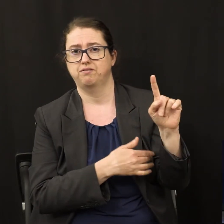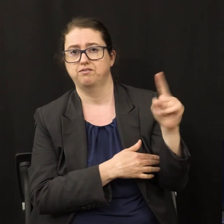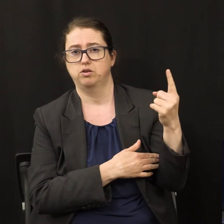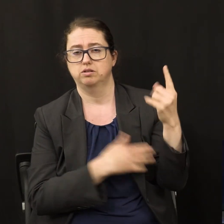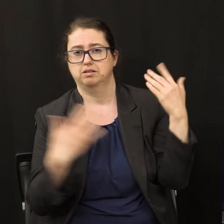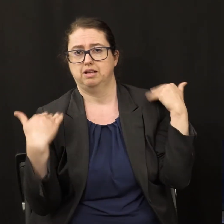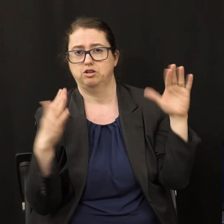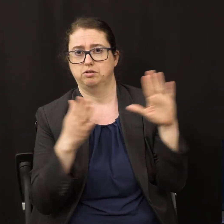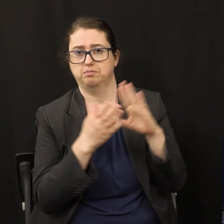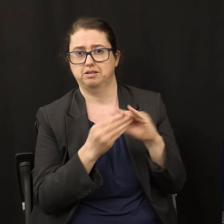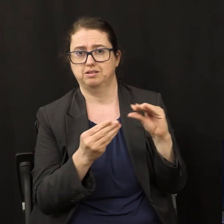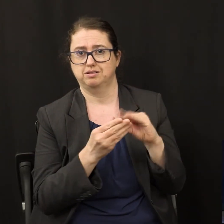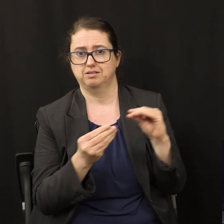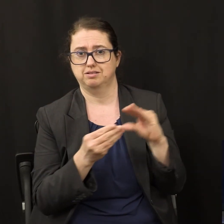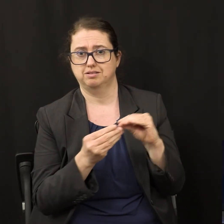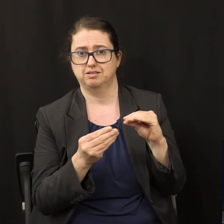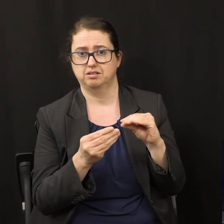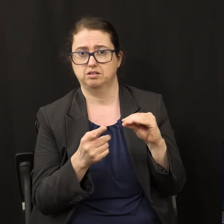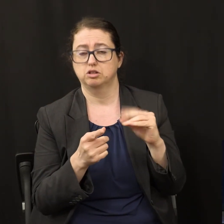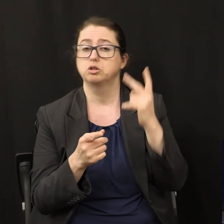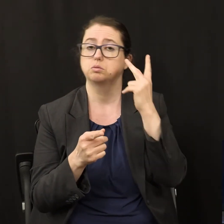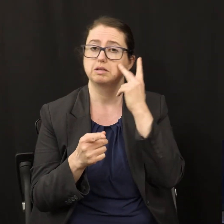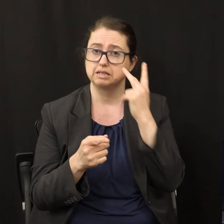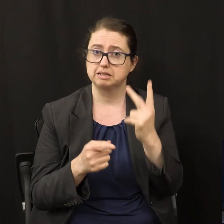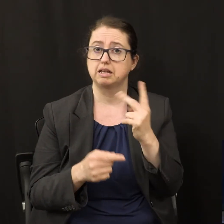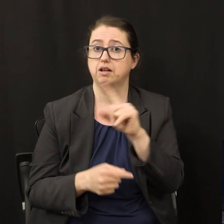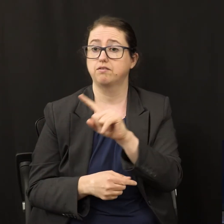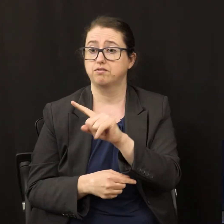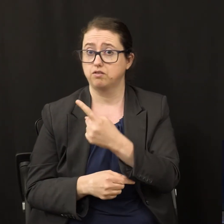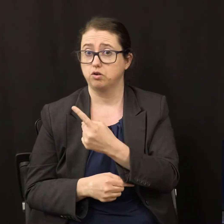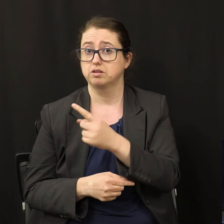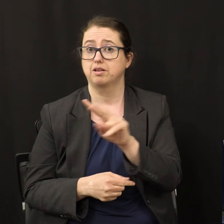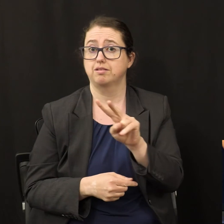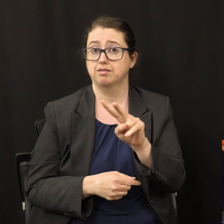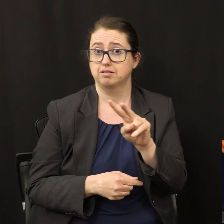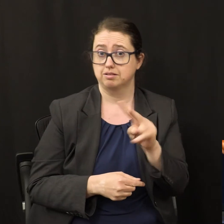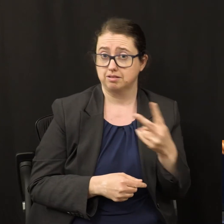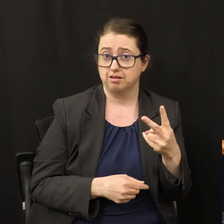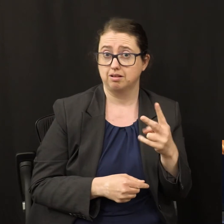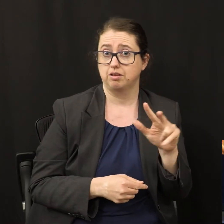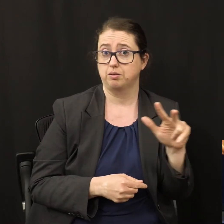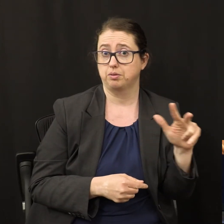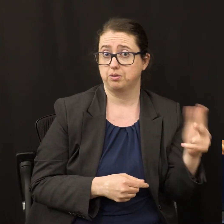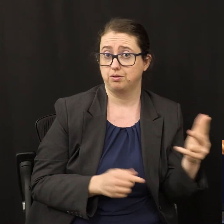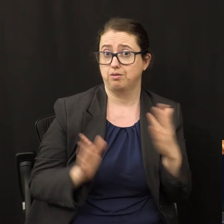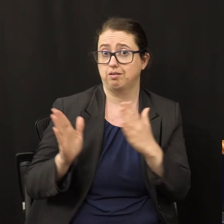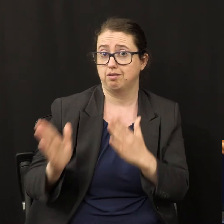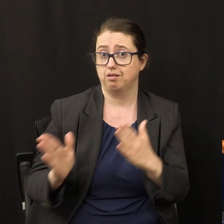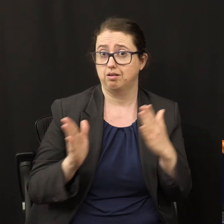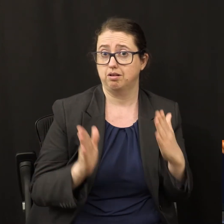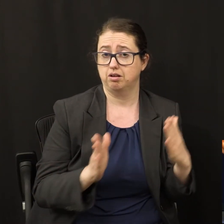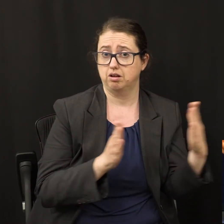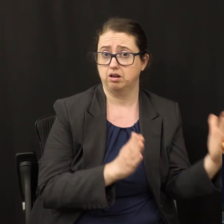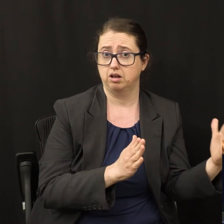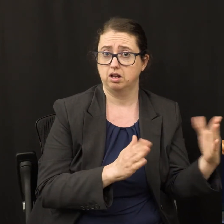So there's a sequence in the three angels' message. Let me ask you, does Babylon fear God? No.